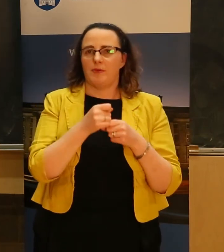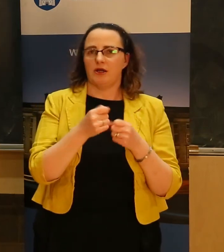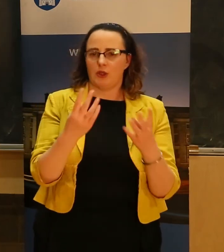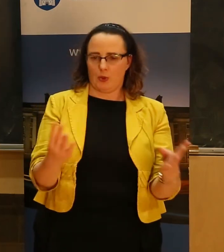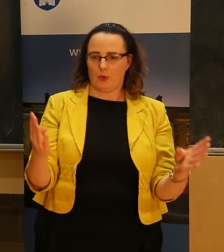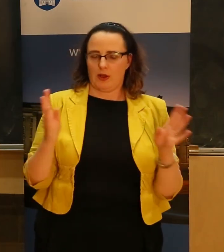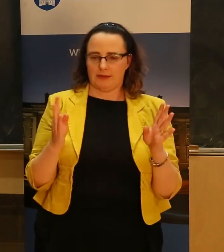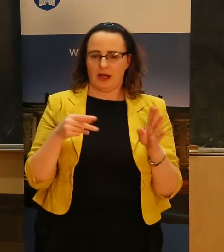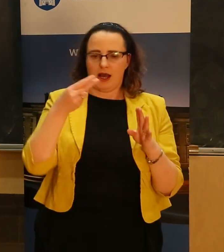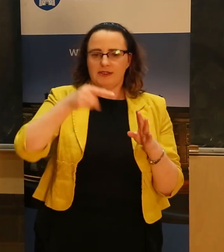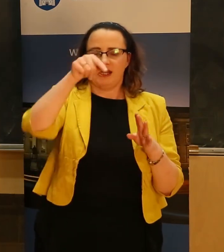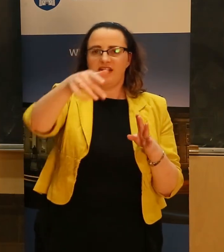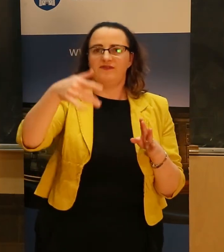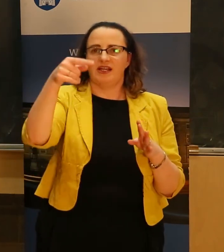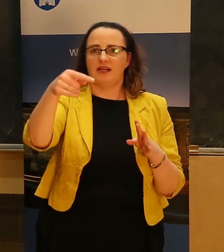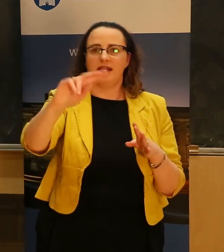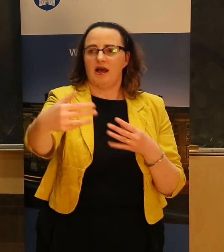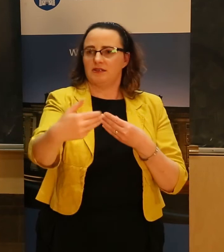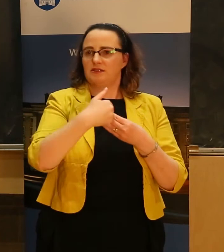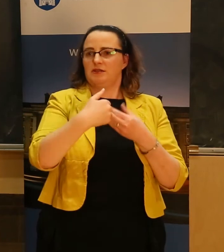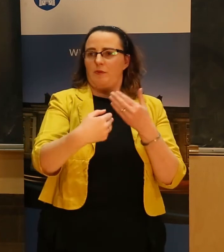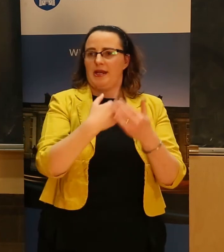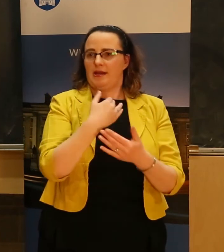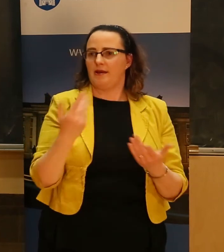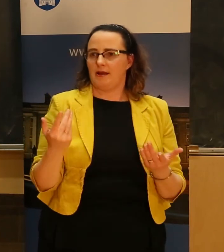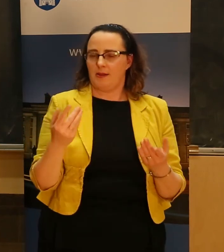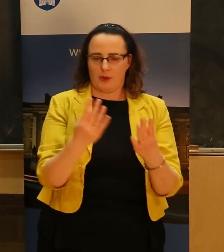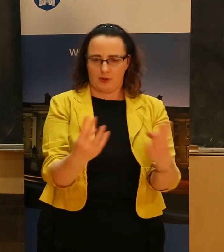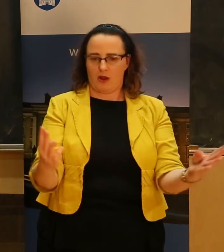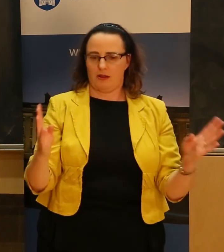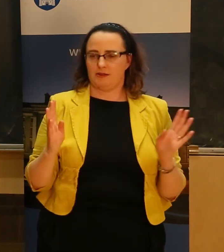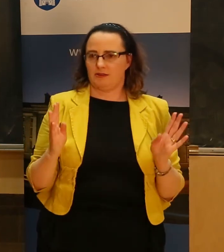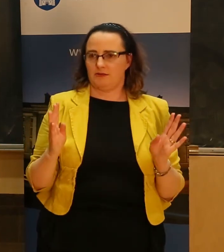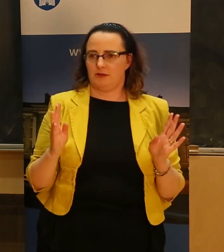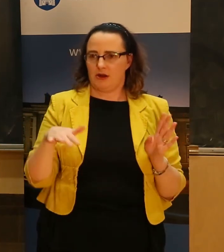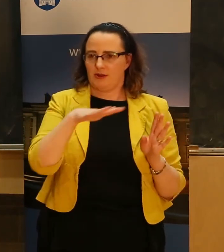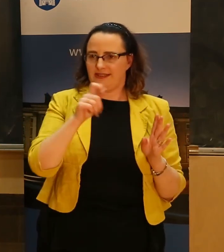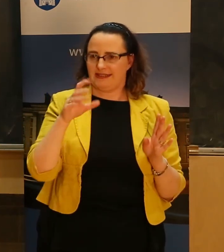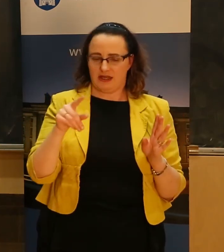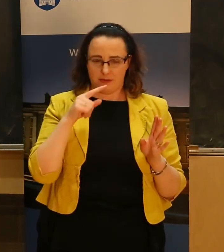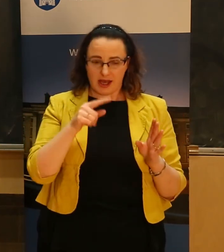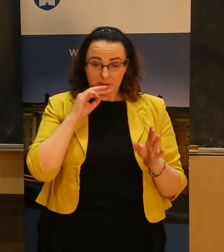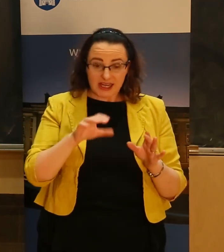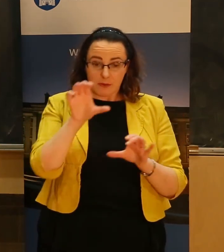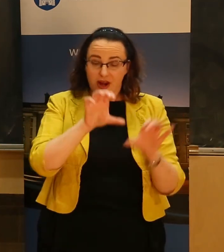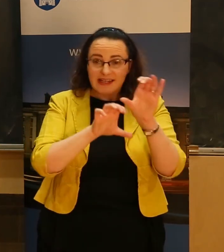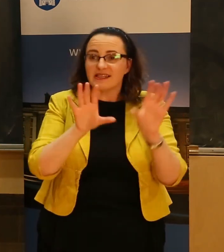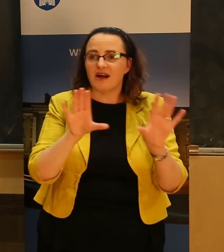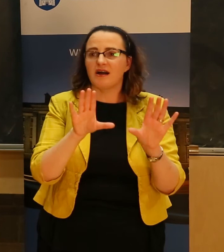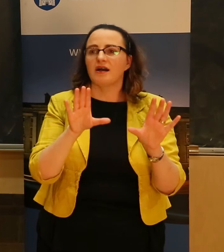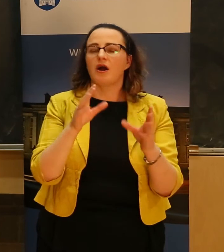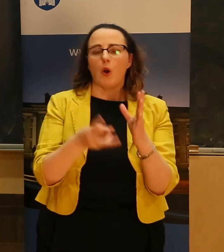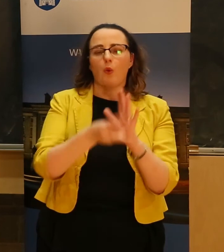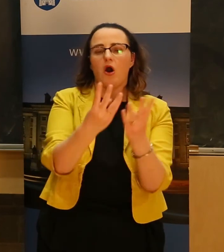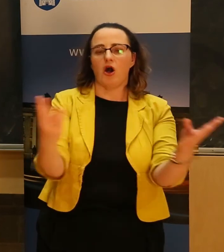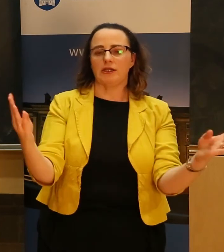walls that make the people on the outside feel like they can't come in. Those walls aren't necessarily made of bricks and mortar. They are made